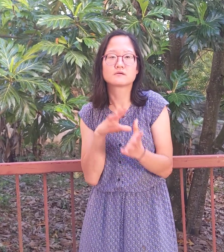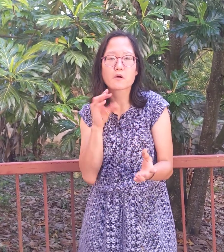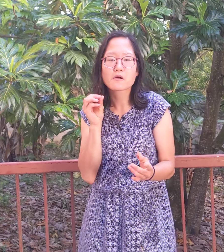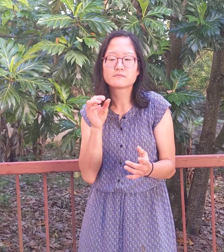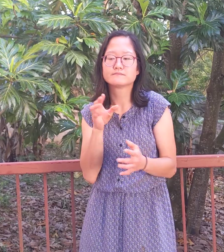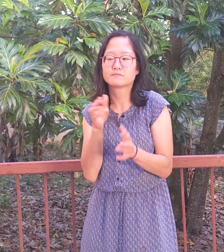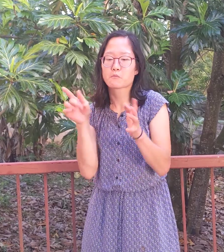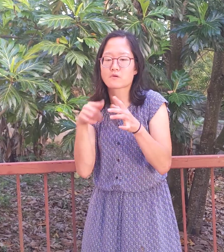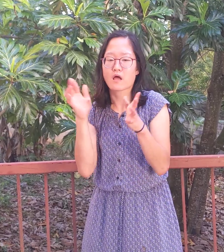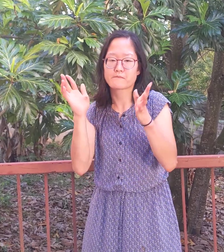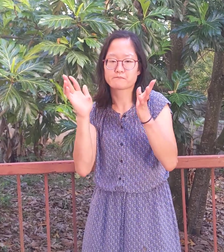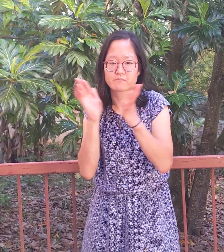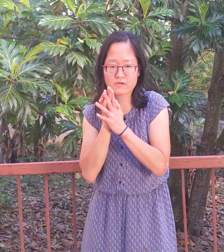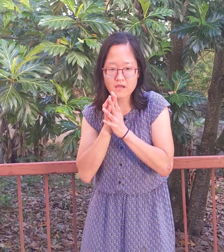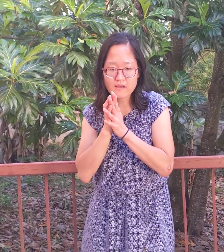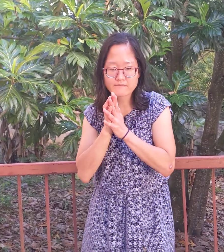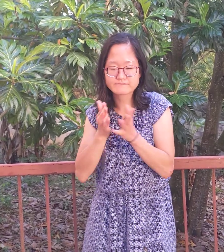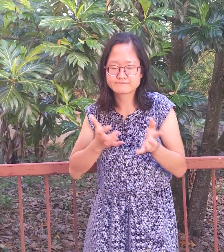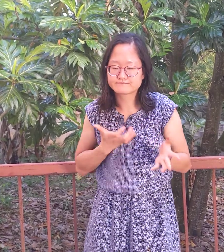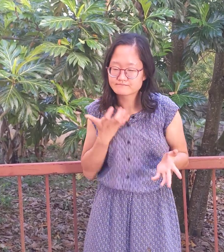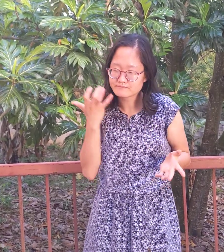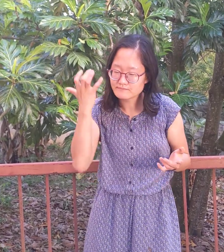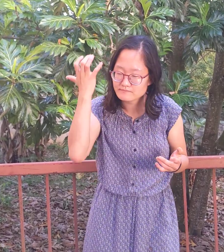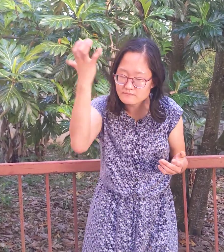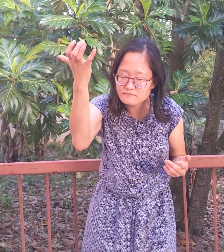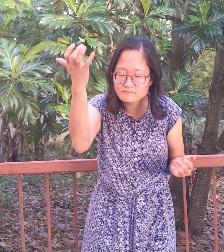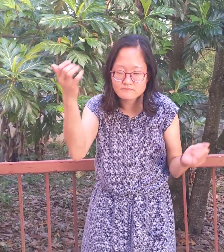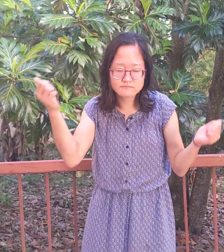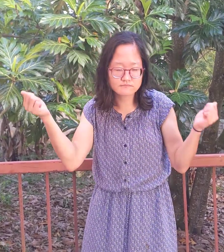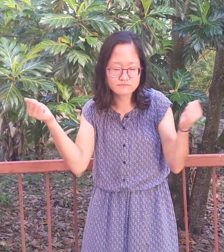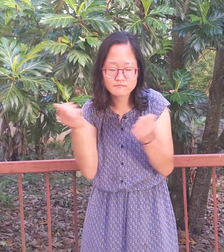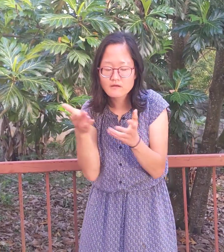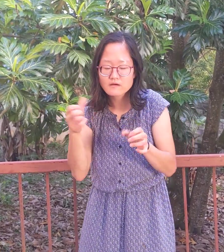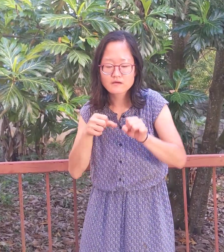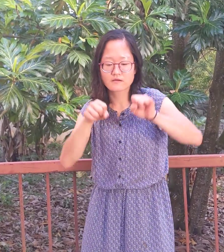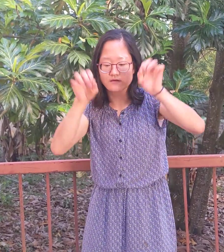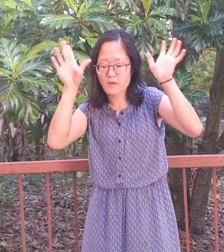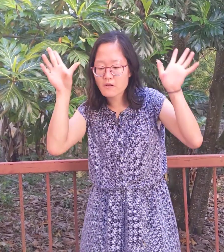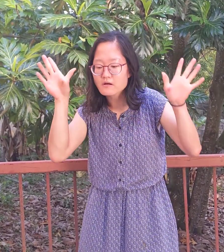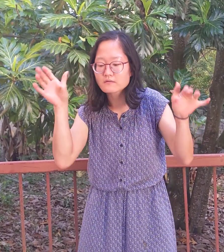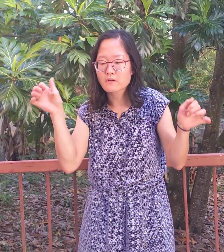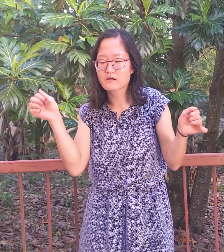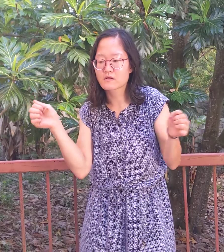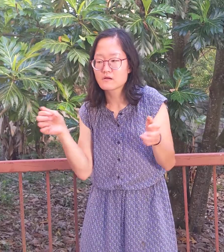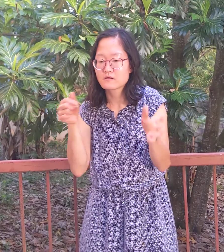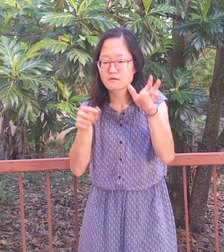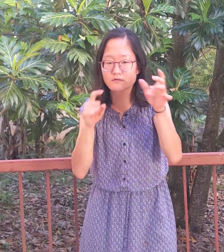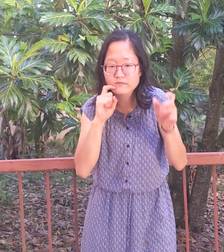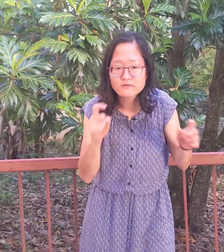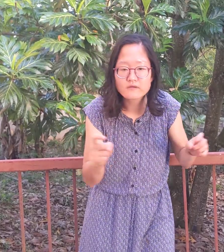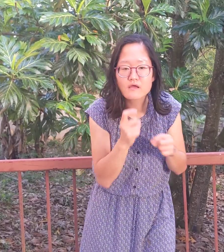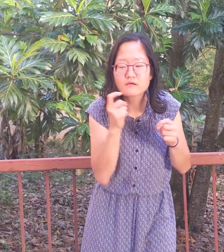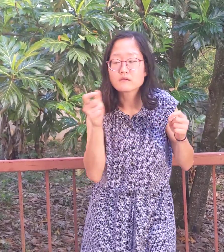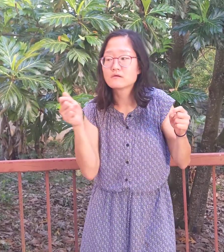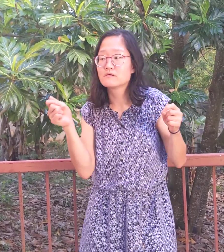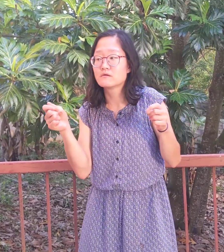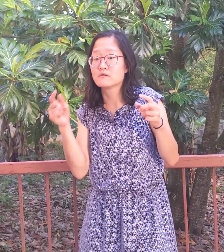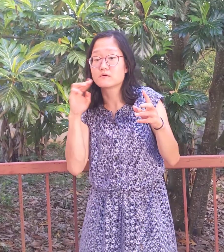And so I learned about that in prayer, that I would just give my full heart to Him and surrender and be